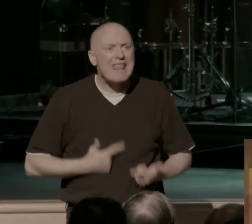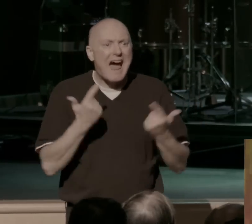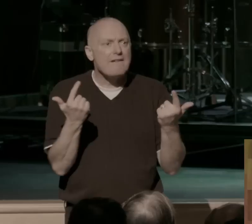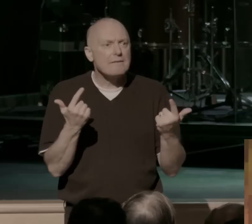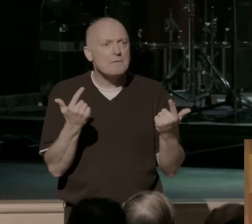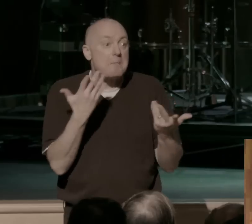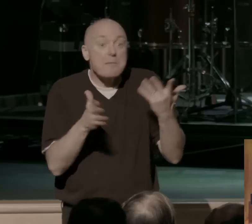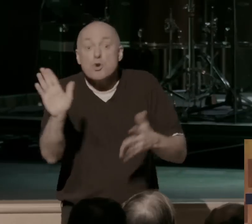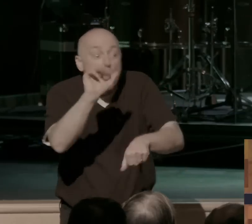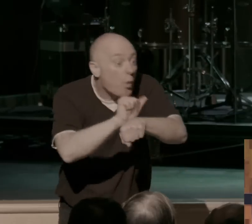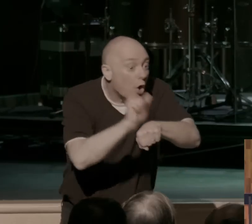your work?